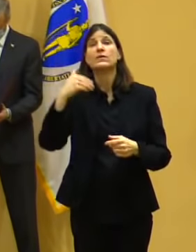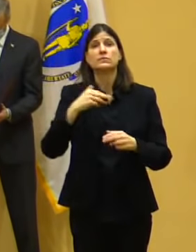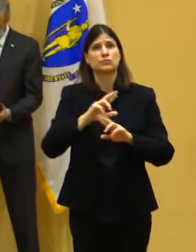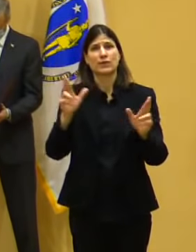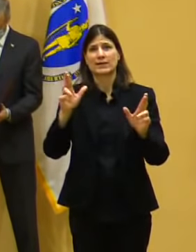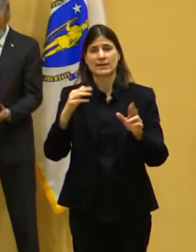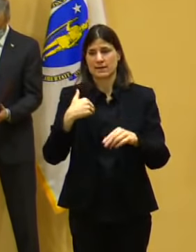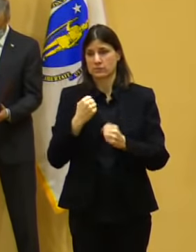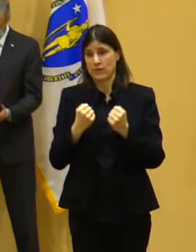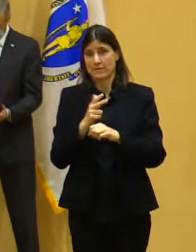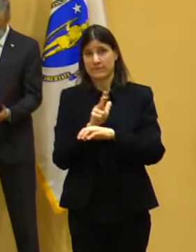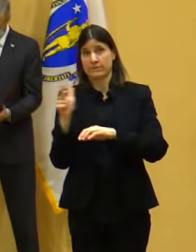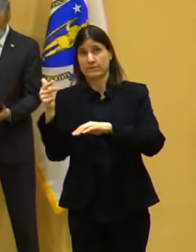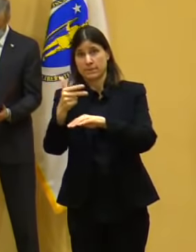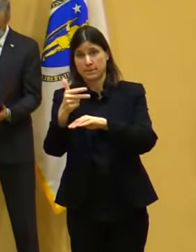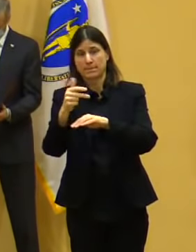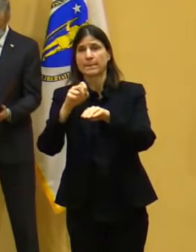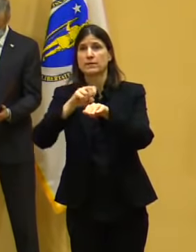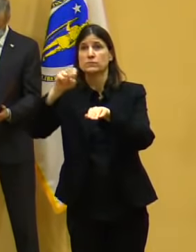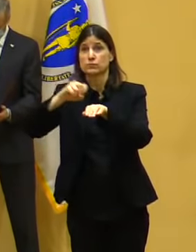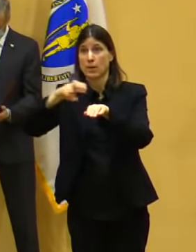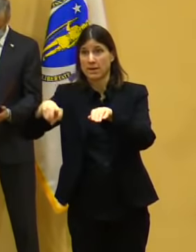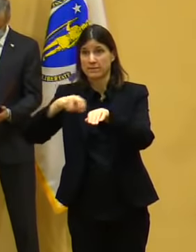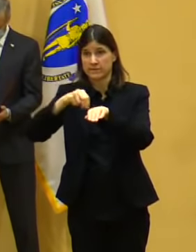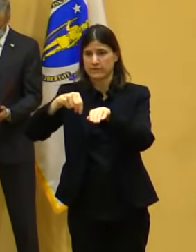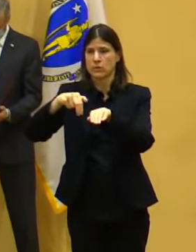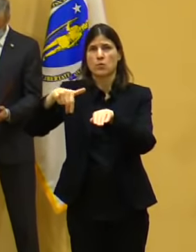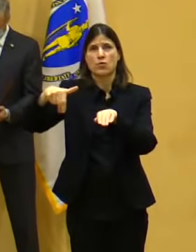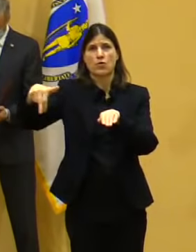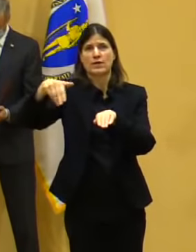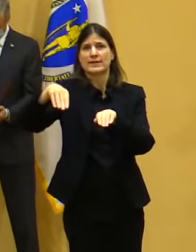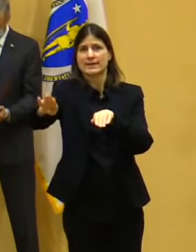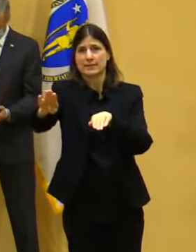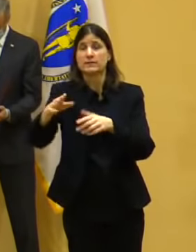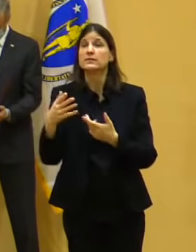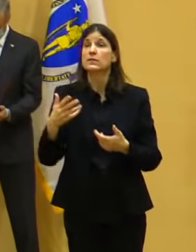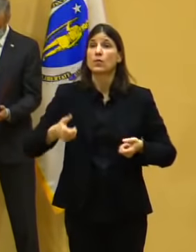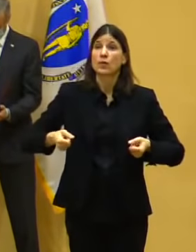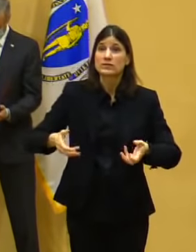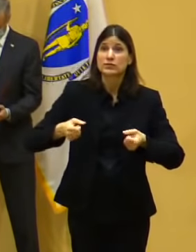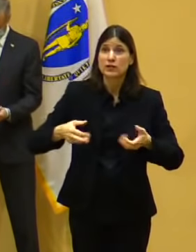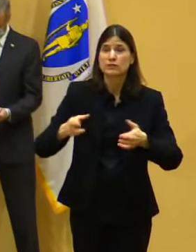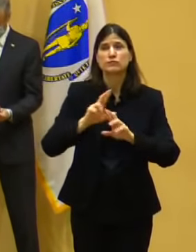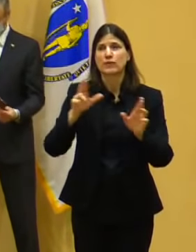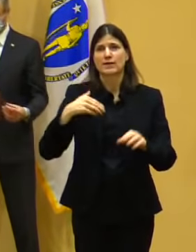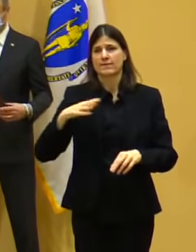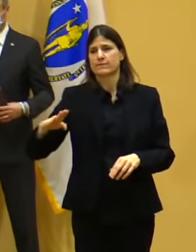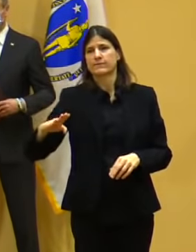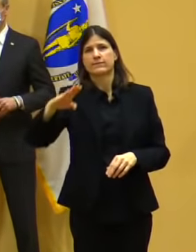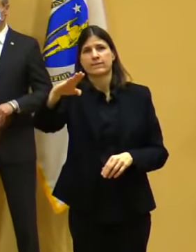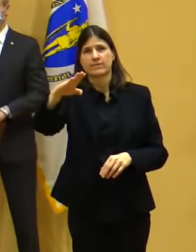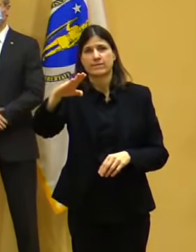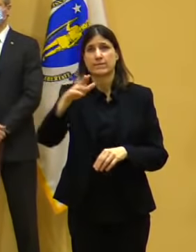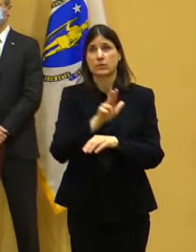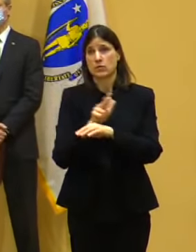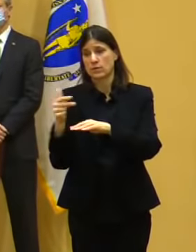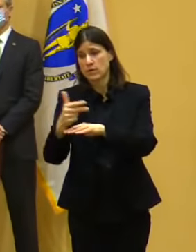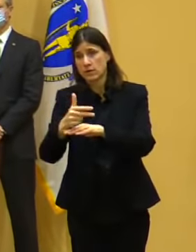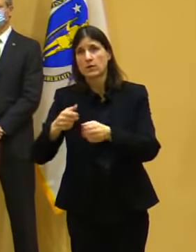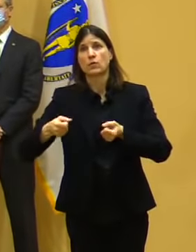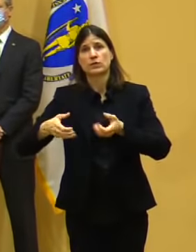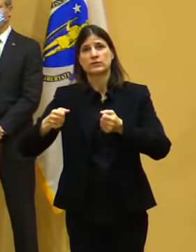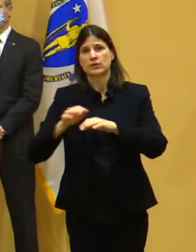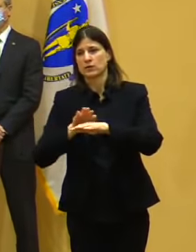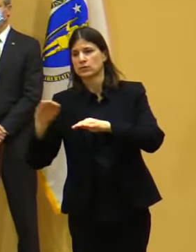to use stairs. And they have wheelchairs available, both in small, medium and large sizes. Gillette Stadium, the Doubletree